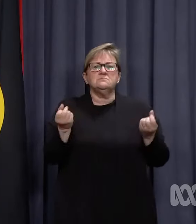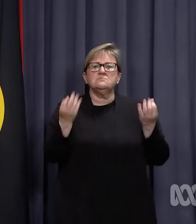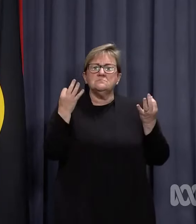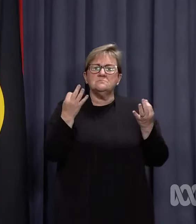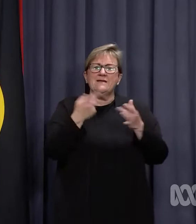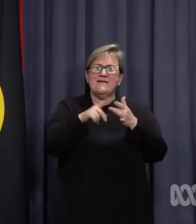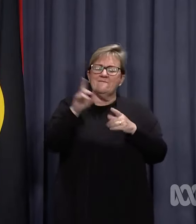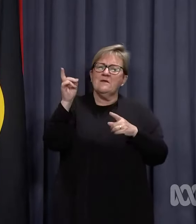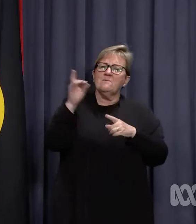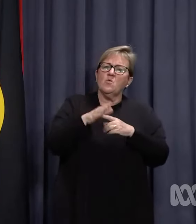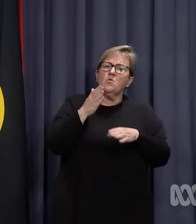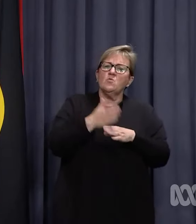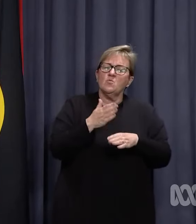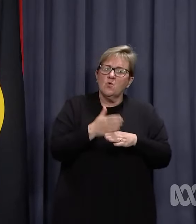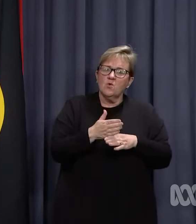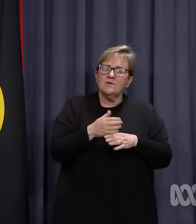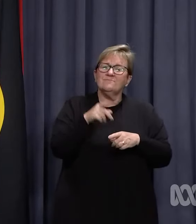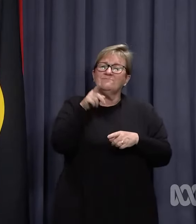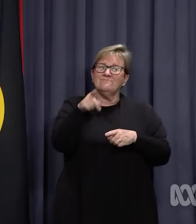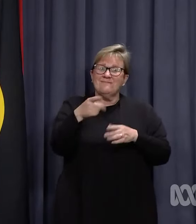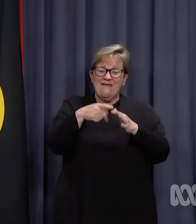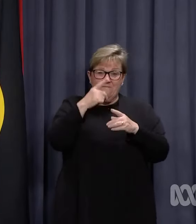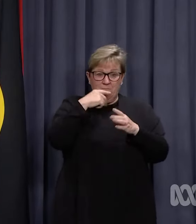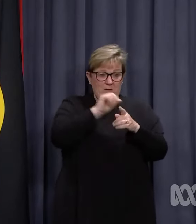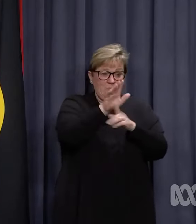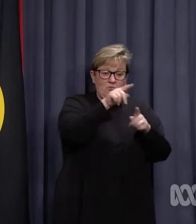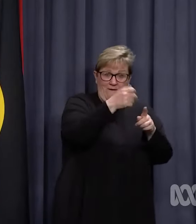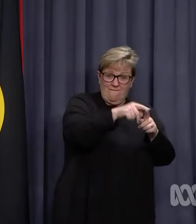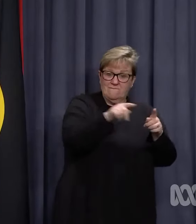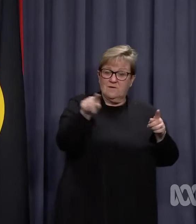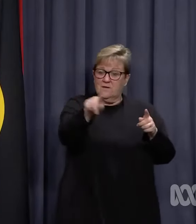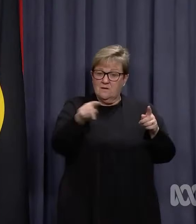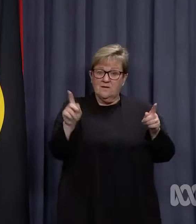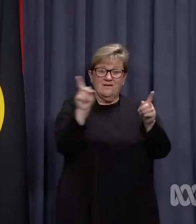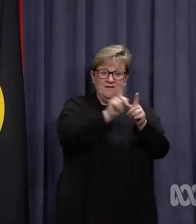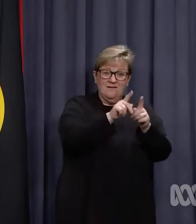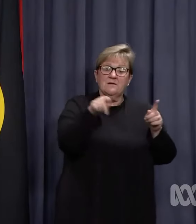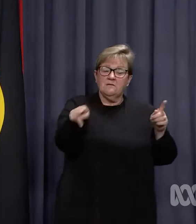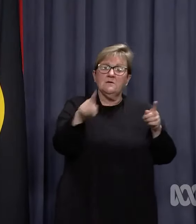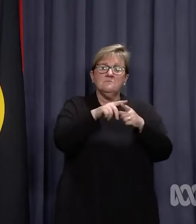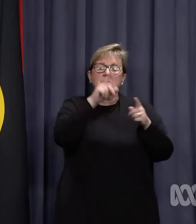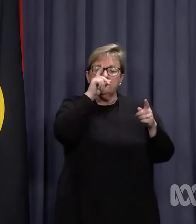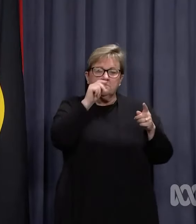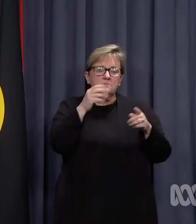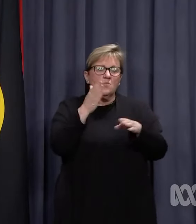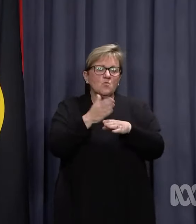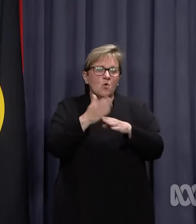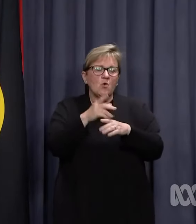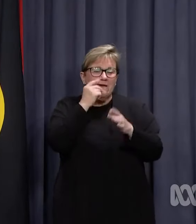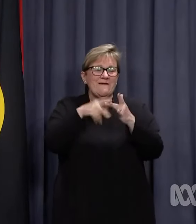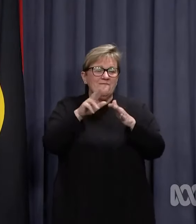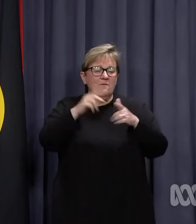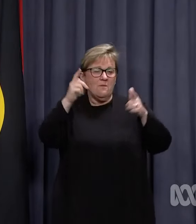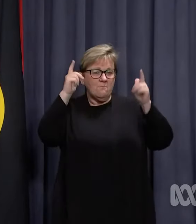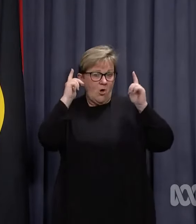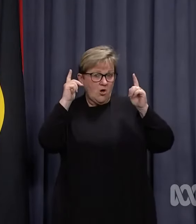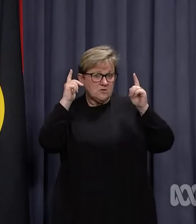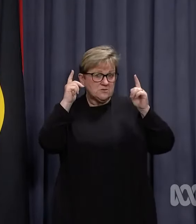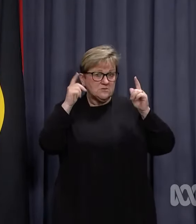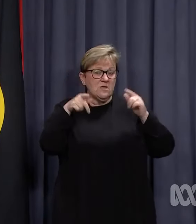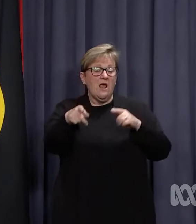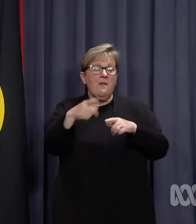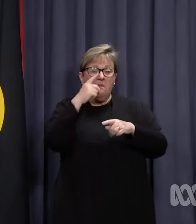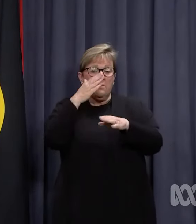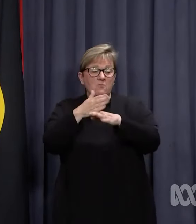workers, identified as close contacts, to allow them to work if mutually agreed between the employer and the